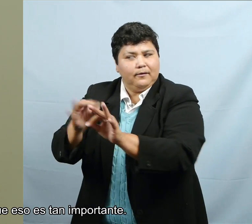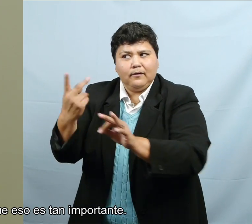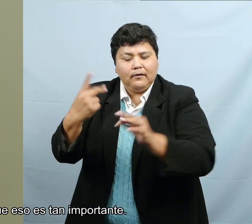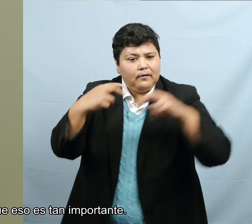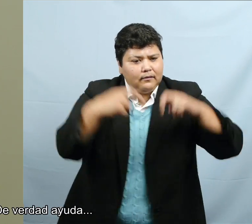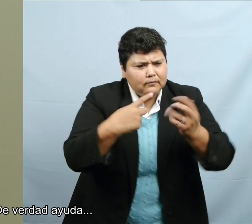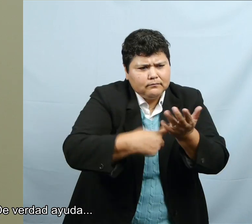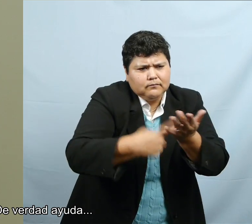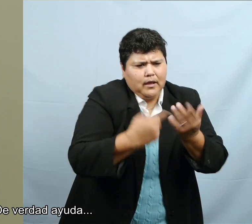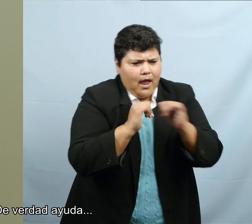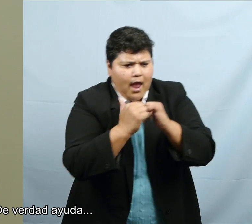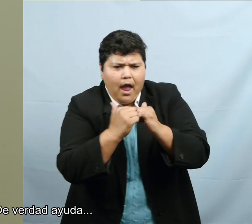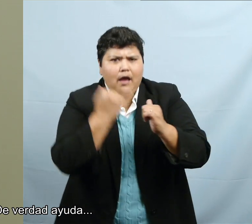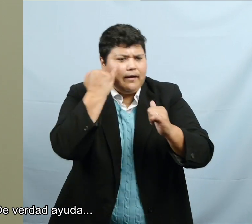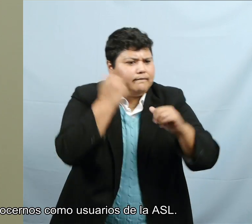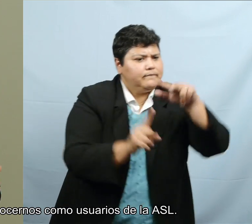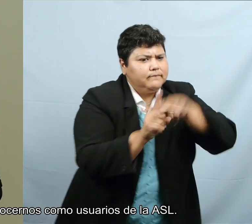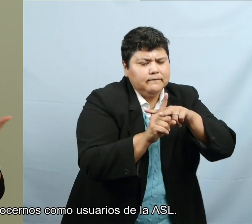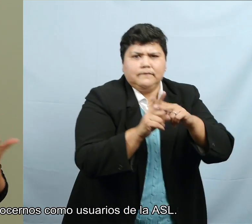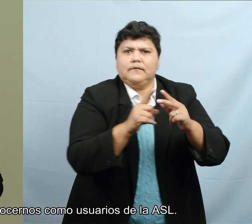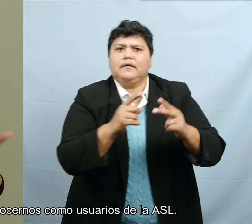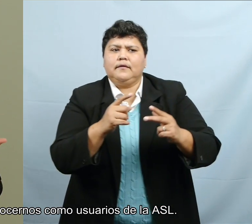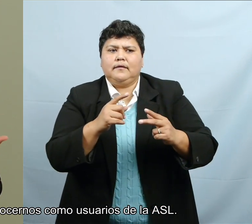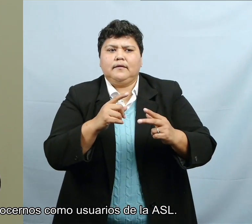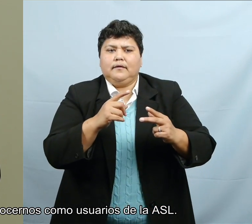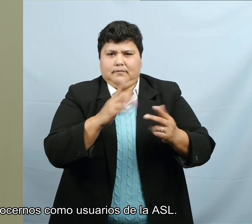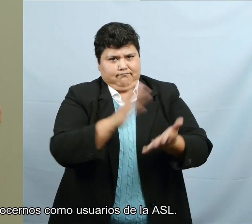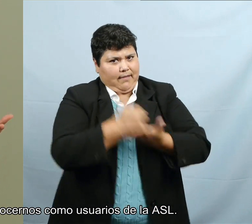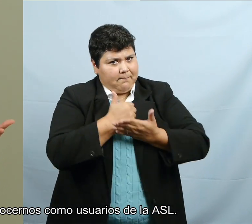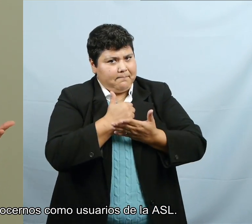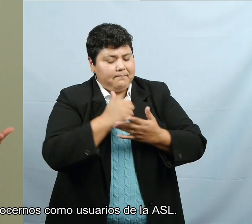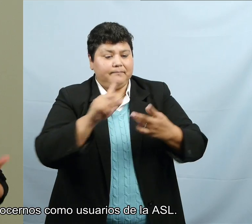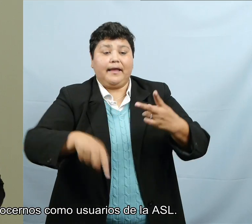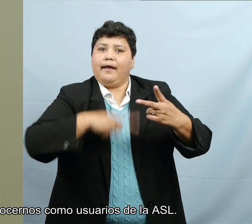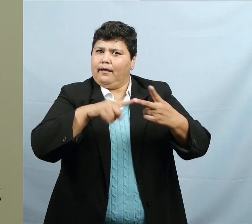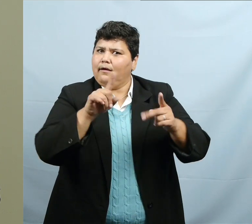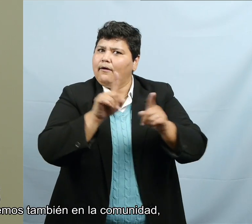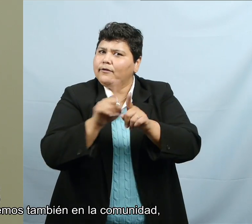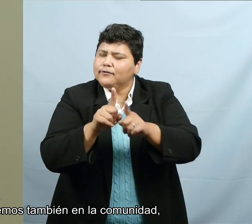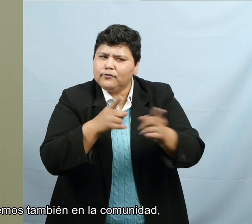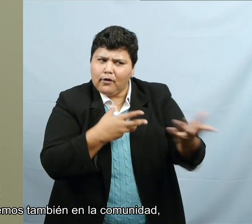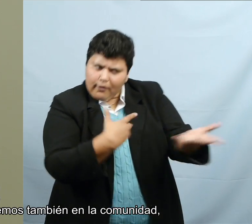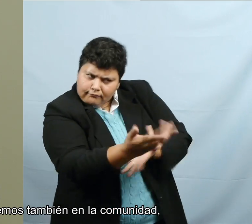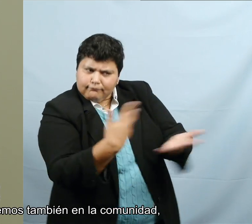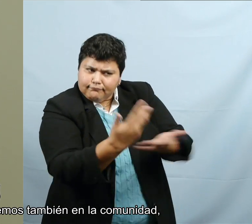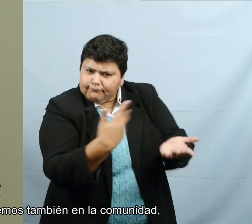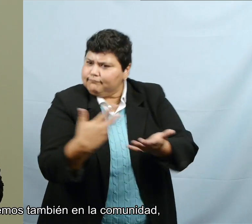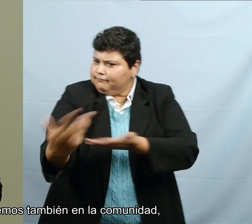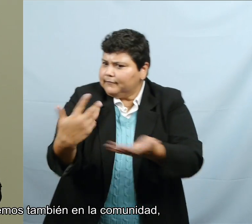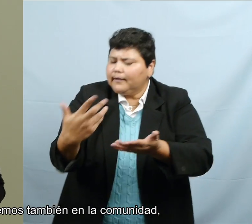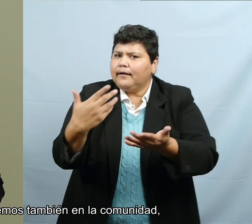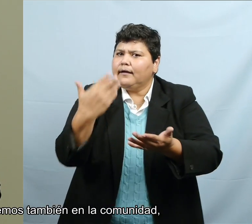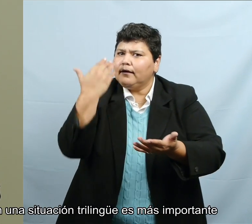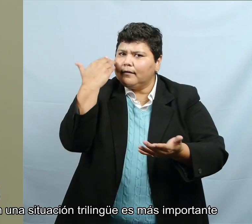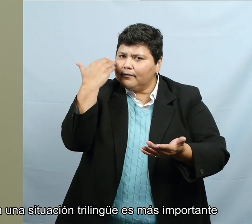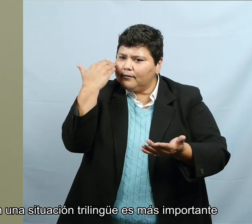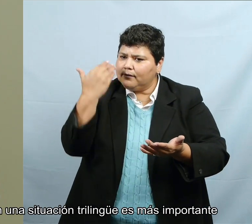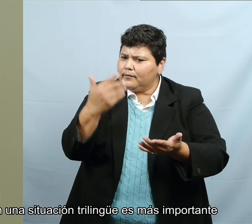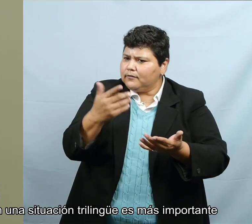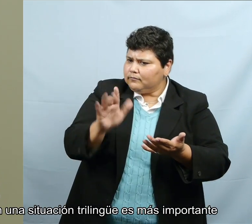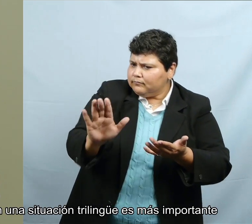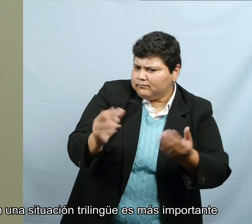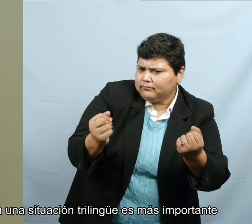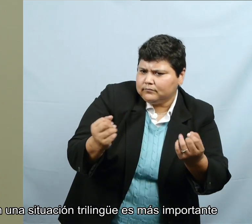I think it's so important. It really helps. Also, to get to know each other as, you know, ASL users, you know. And we do that also in the community